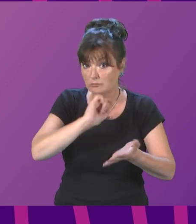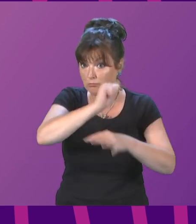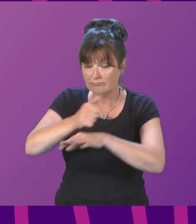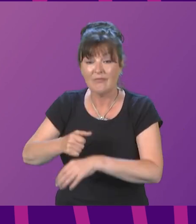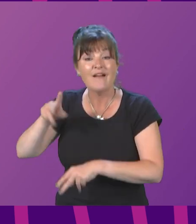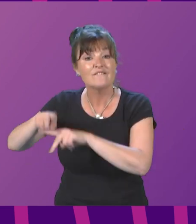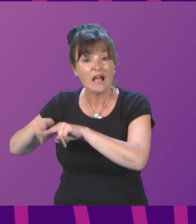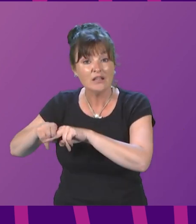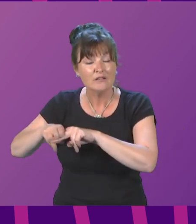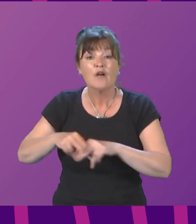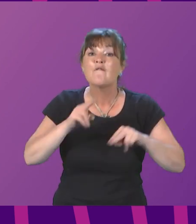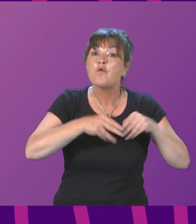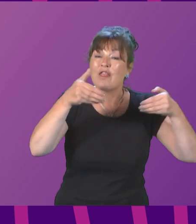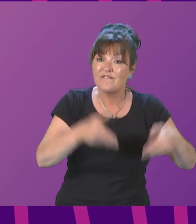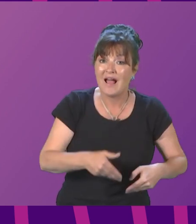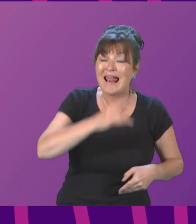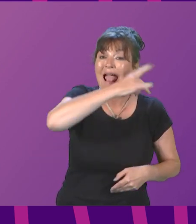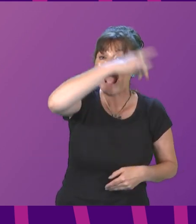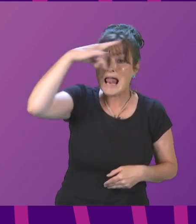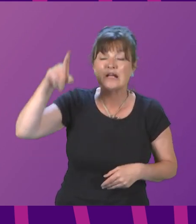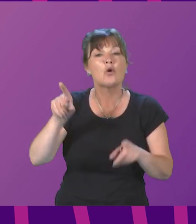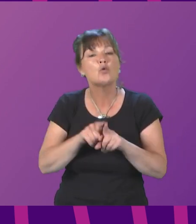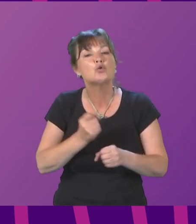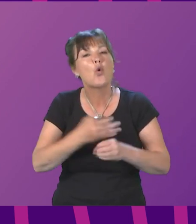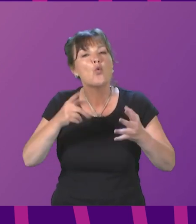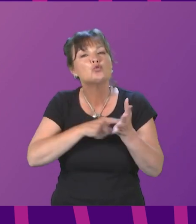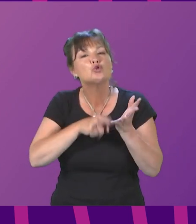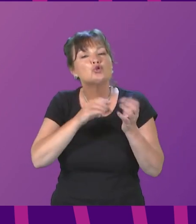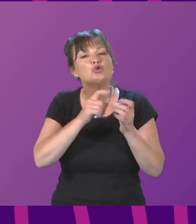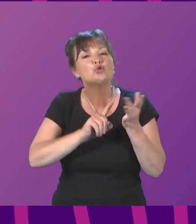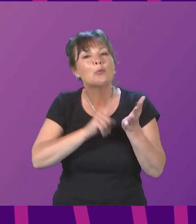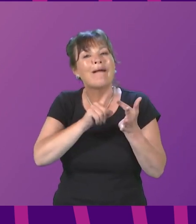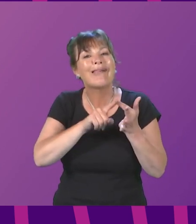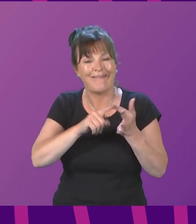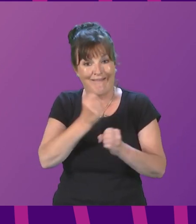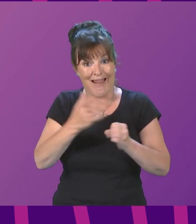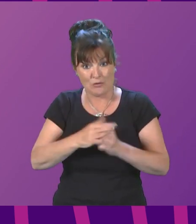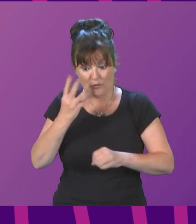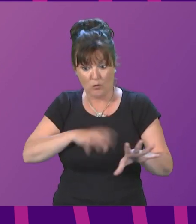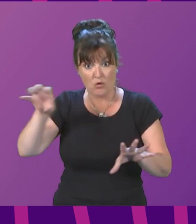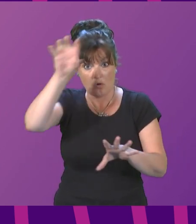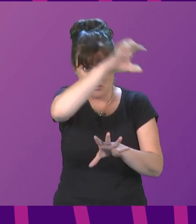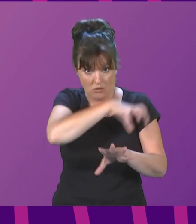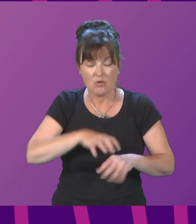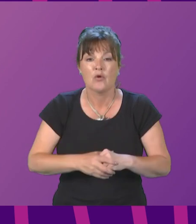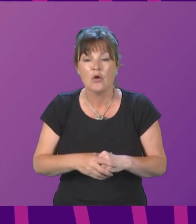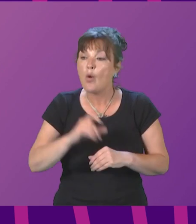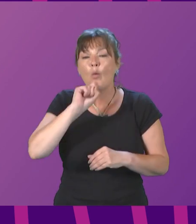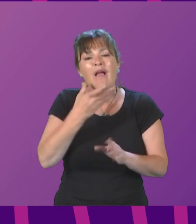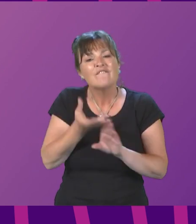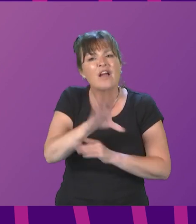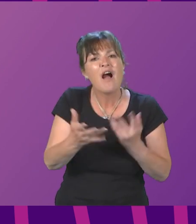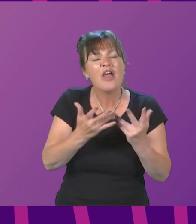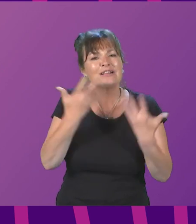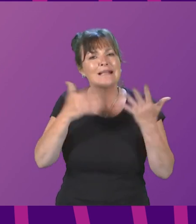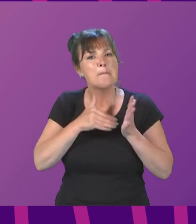Forth Valley, Highland and at the Golden Jubilee in Glasgow. We will also invest a further £10 million to improve waiting times